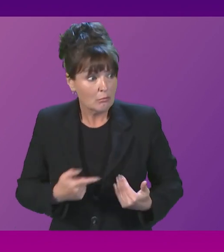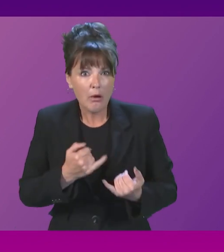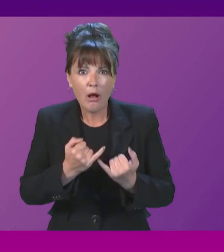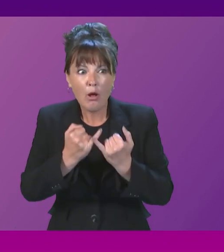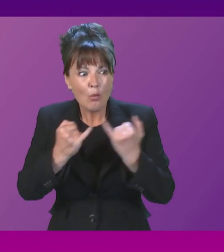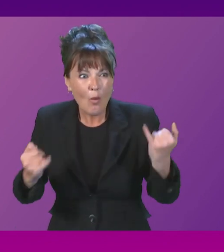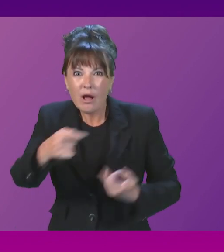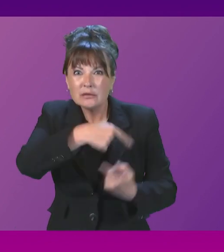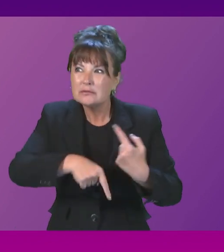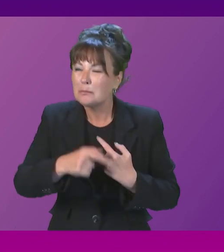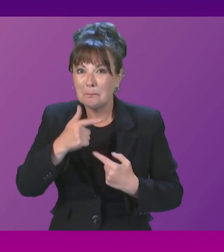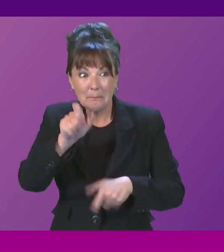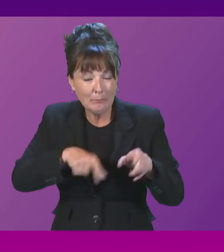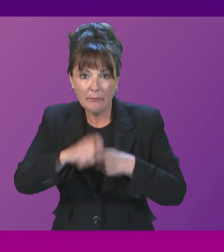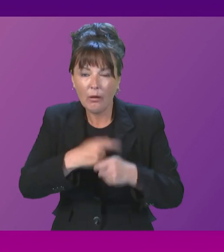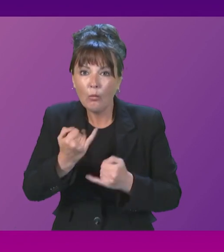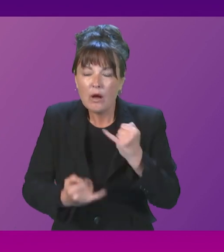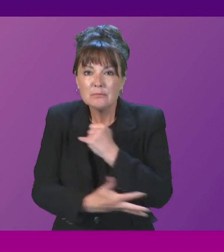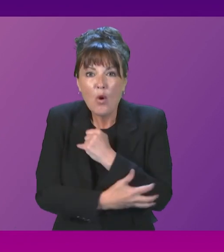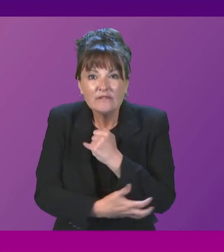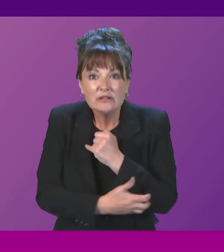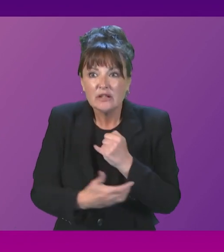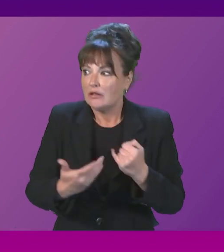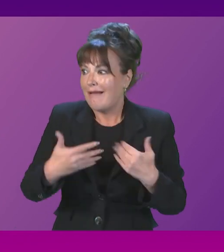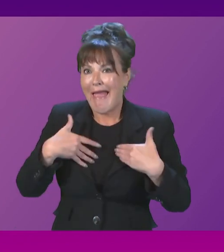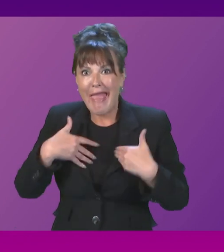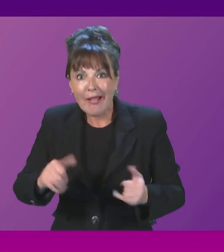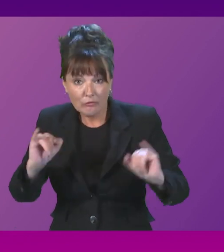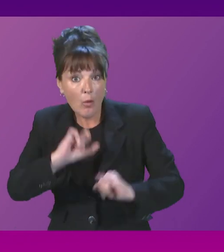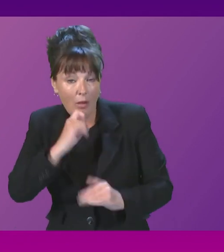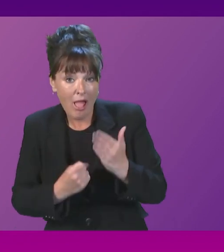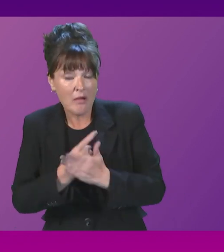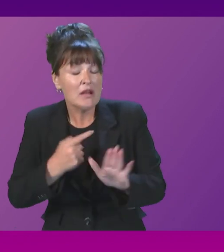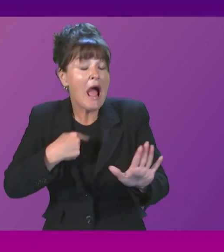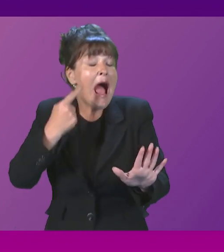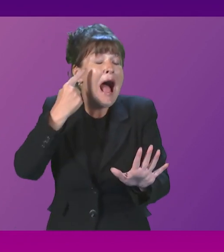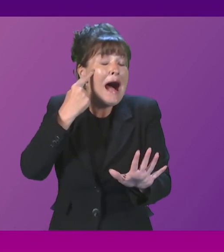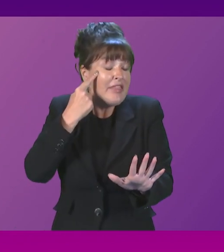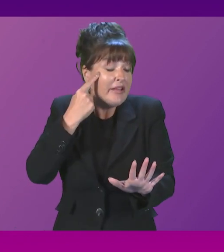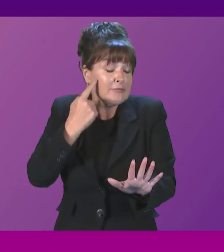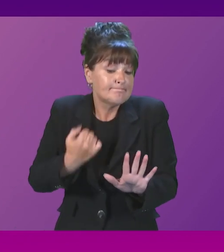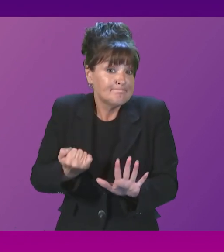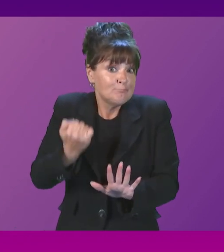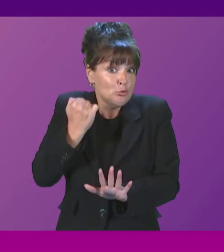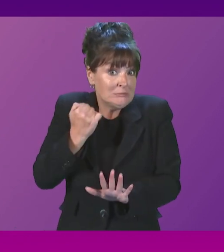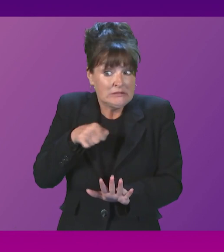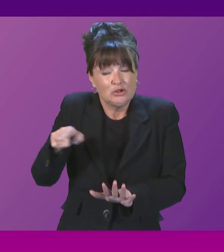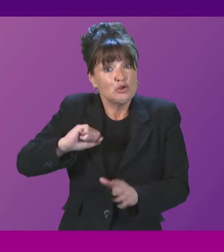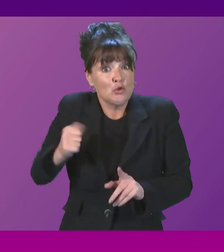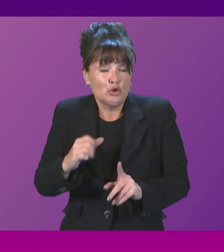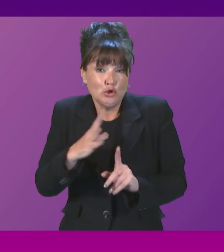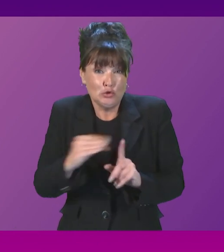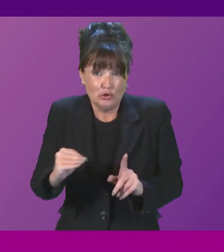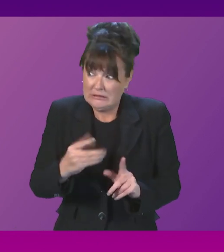a public health crisis. I think it's extremely ill-judged for the Scottish Tories to be demanding we replicate these tax